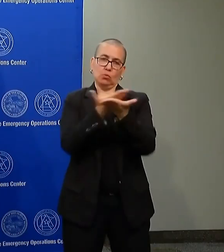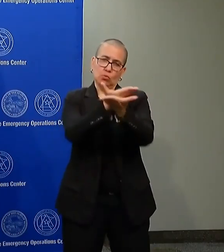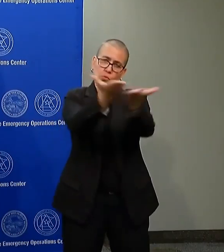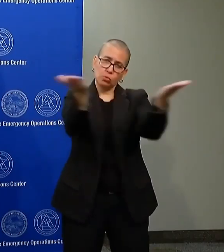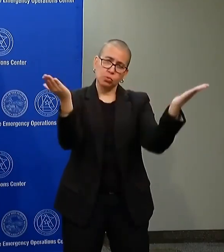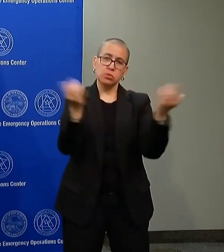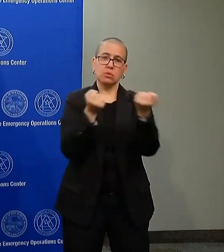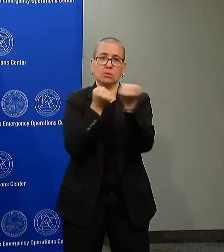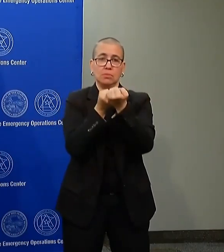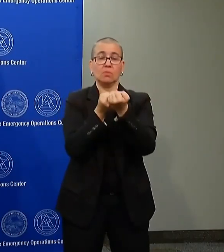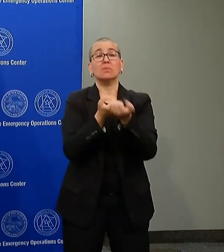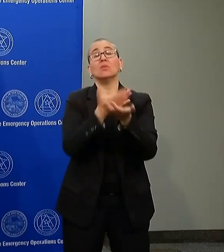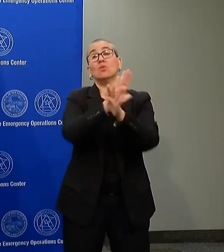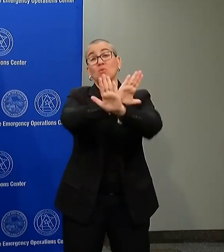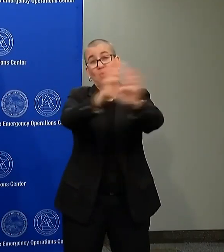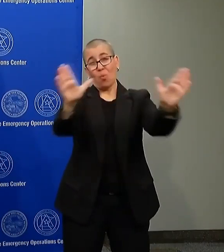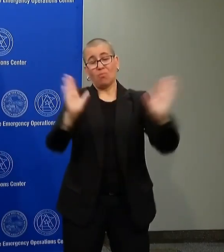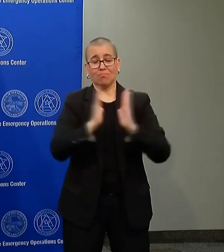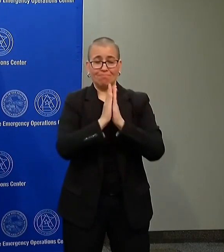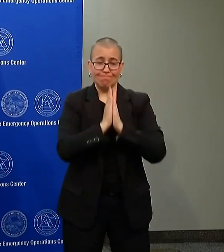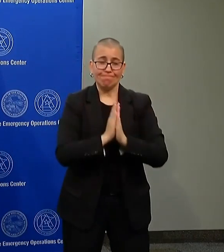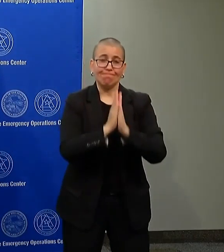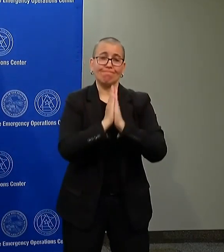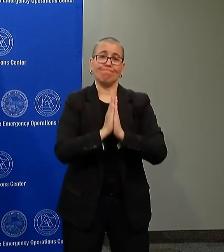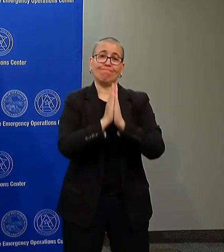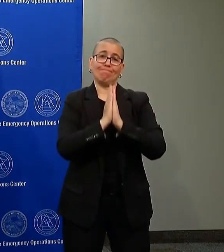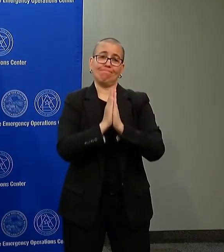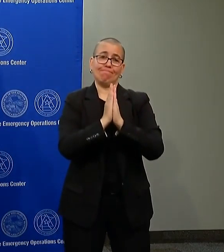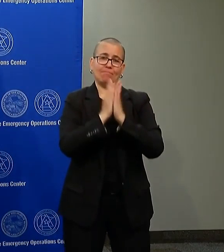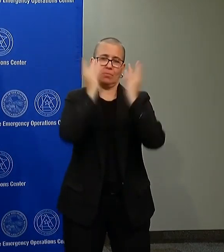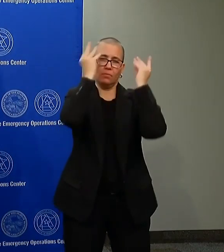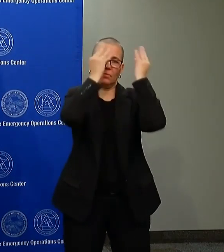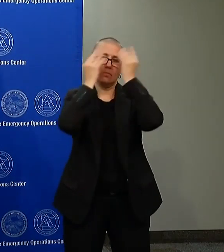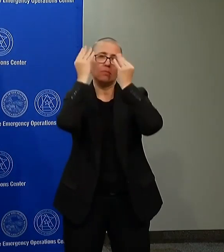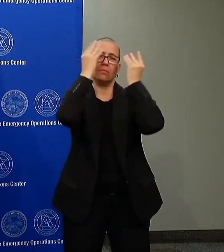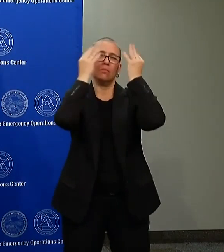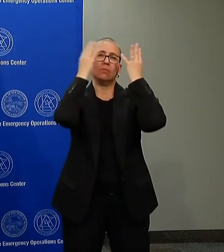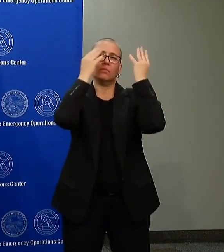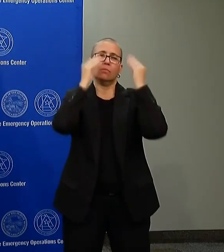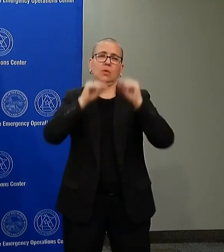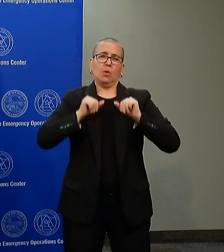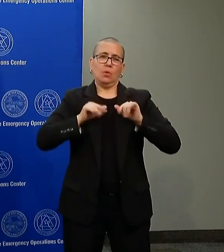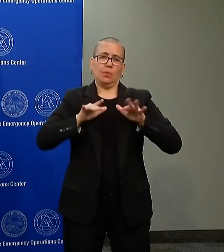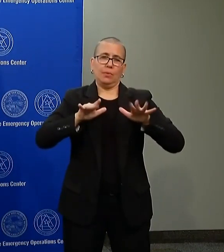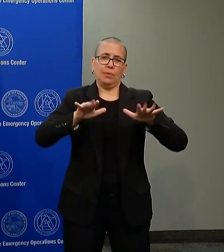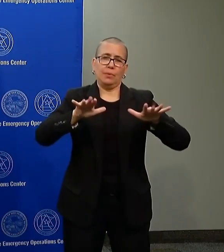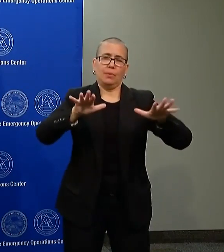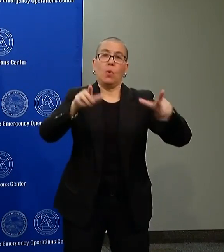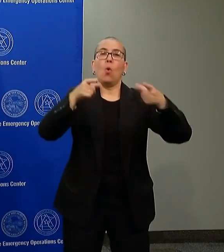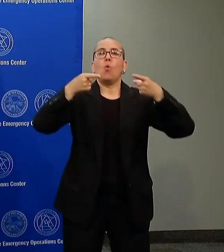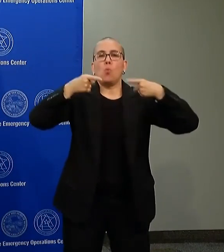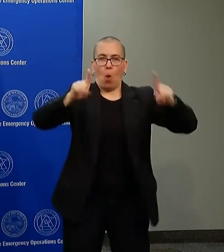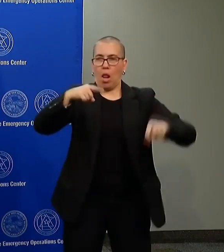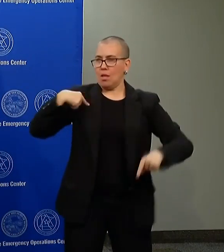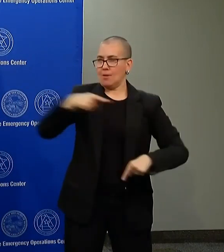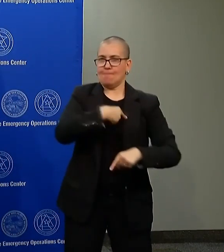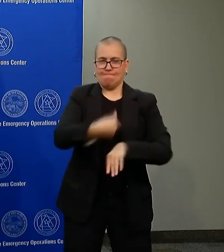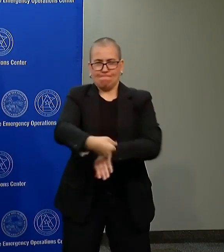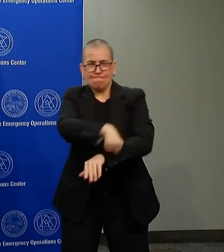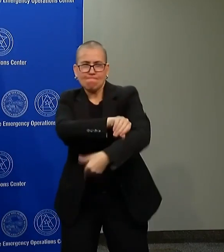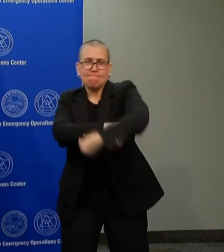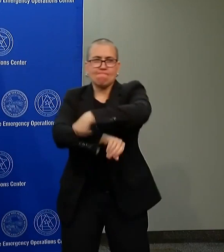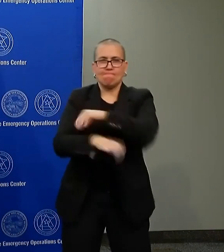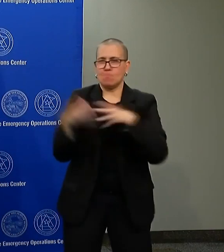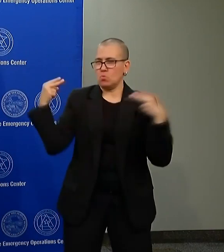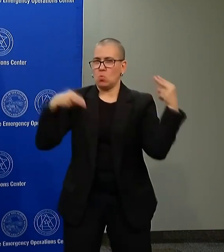we need your thoughts as we work as hard as we possibly can to get Minnesota out of